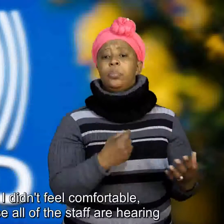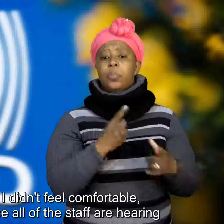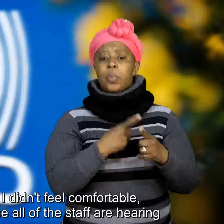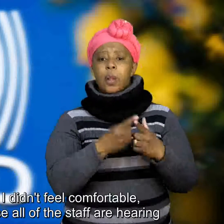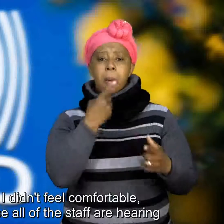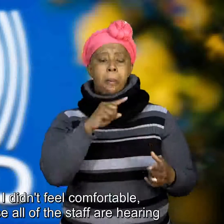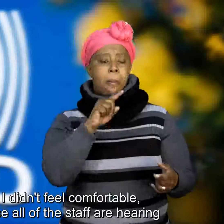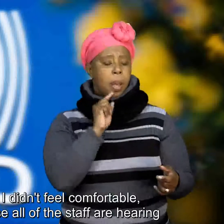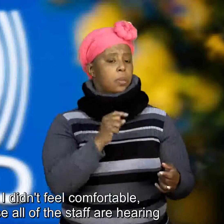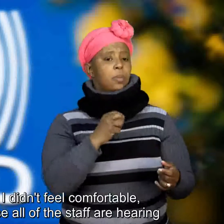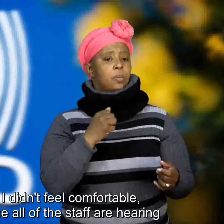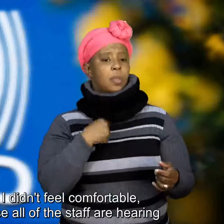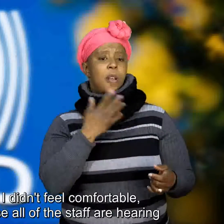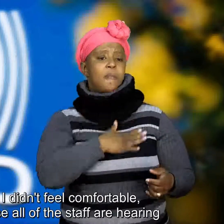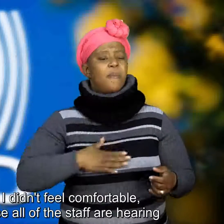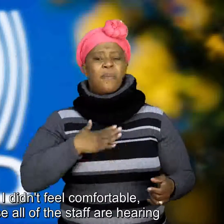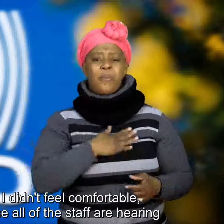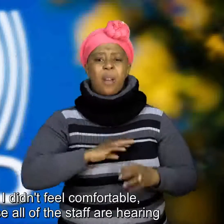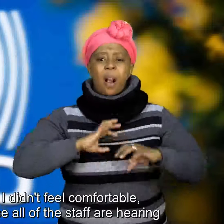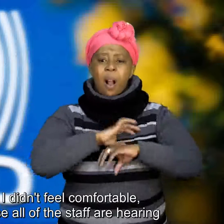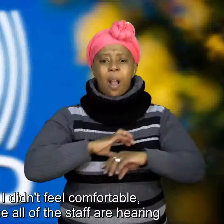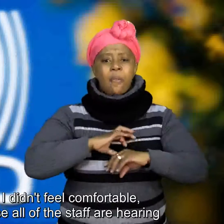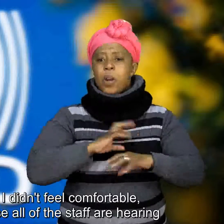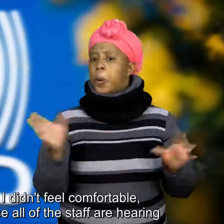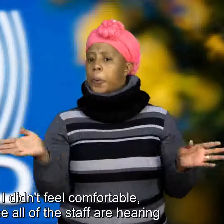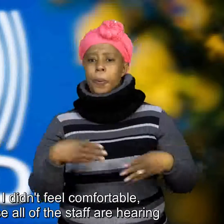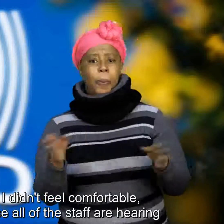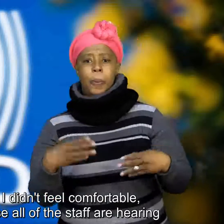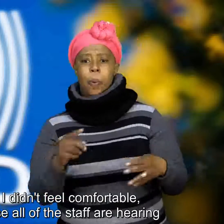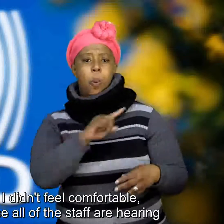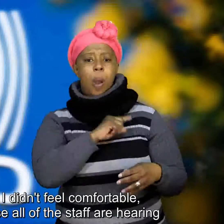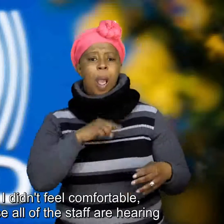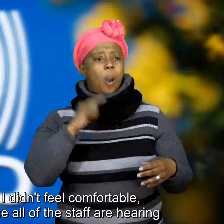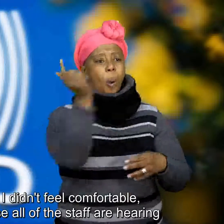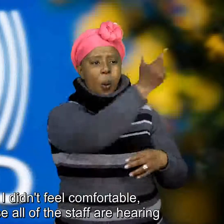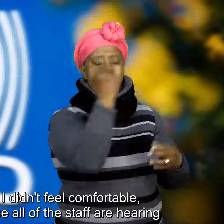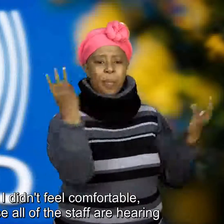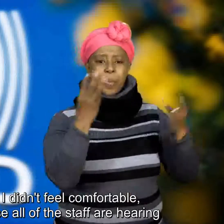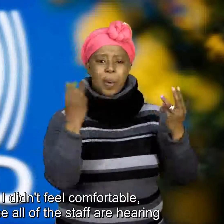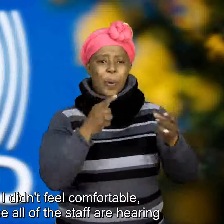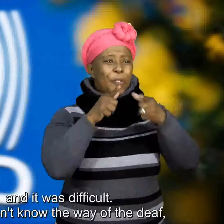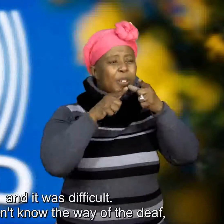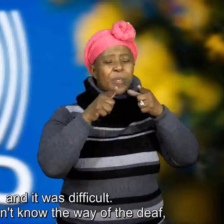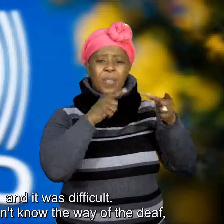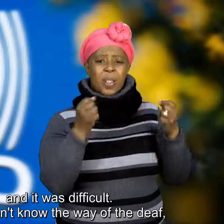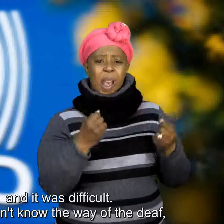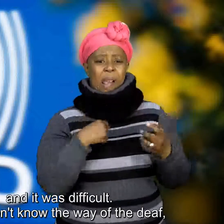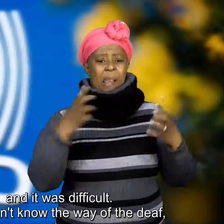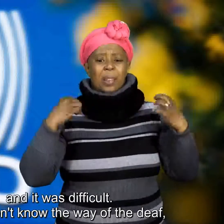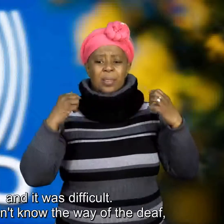I didn't feel comfortable because all of the staff are hearing and it was difficult they